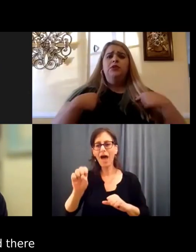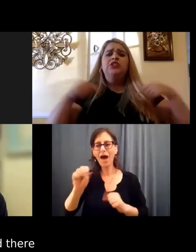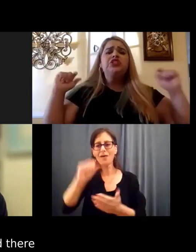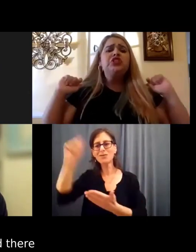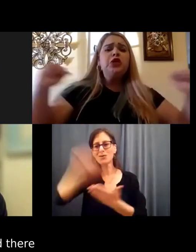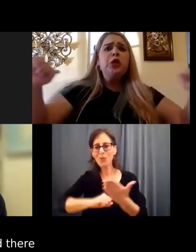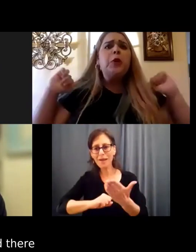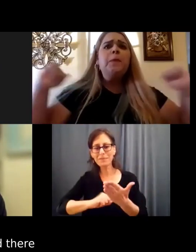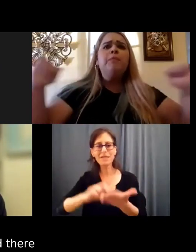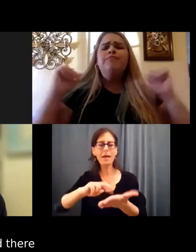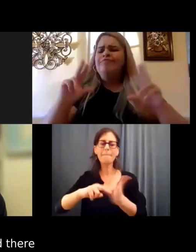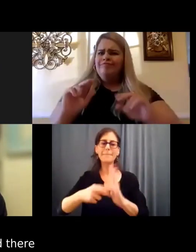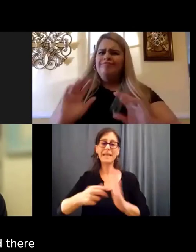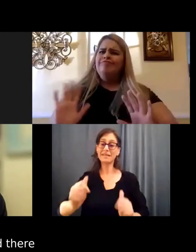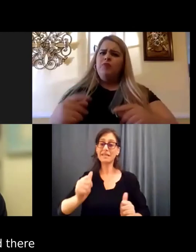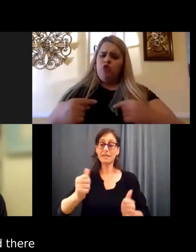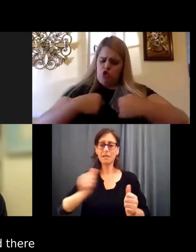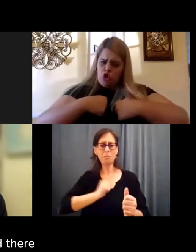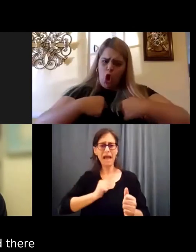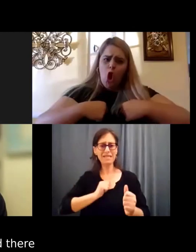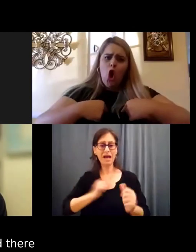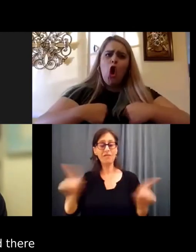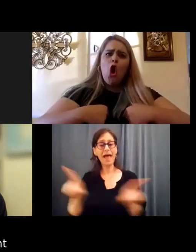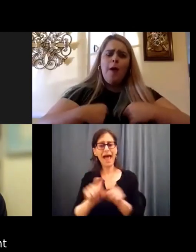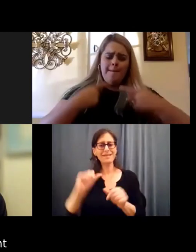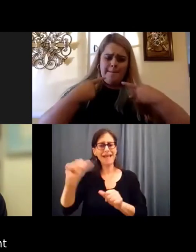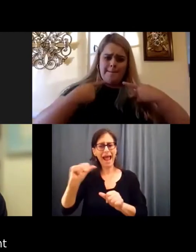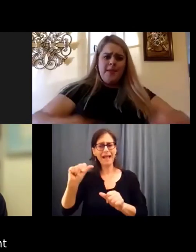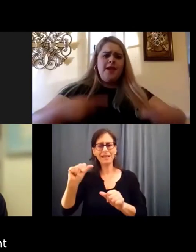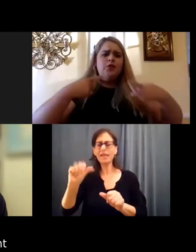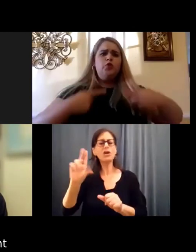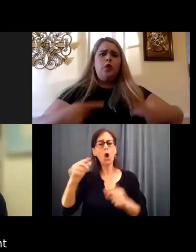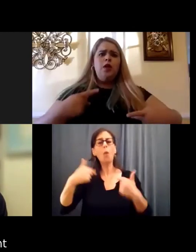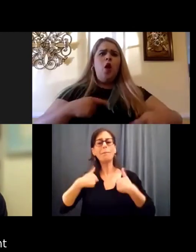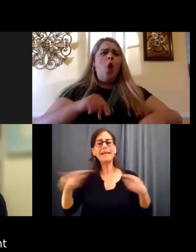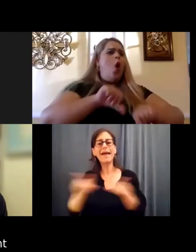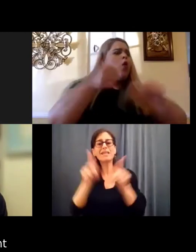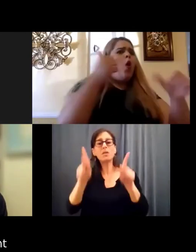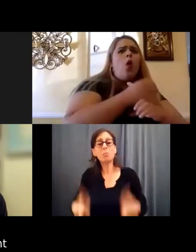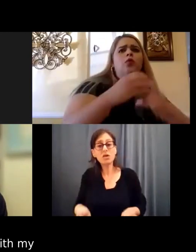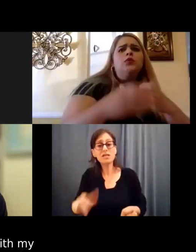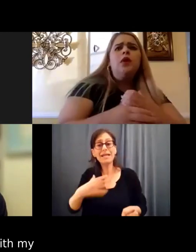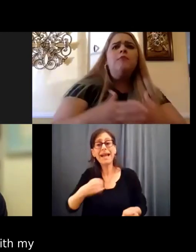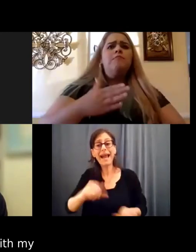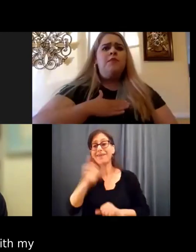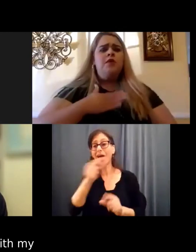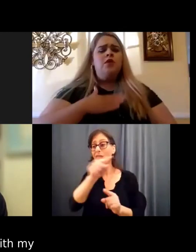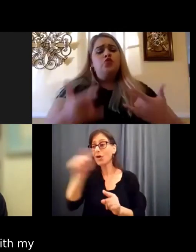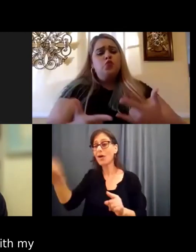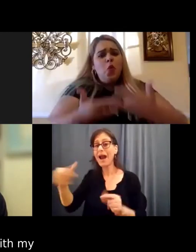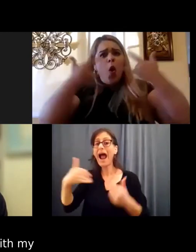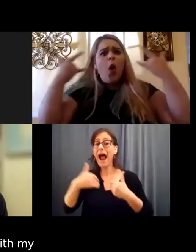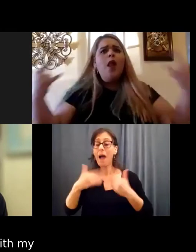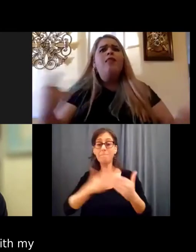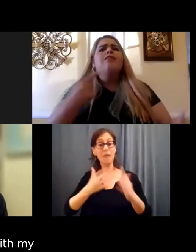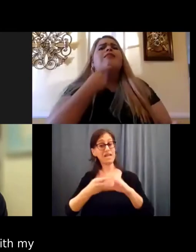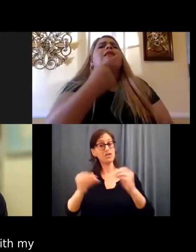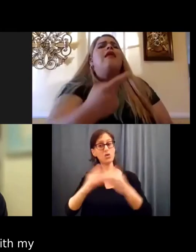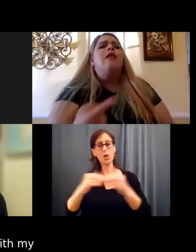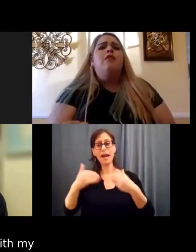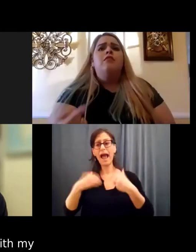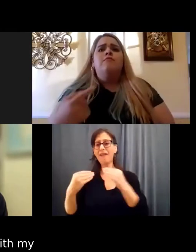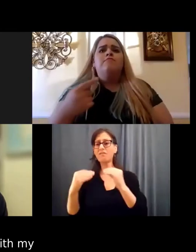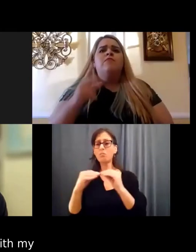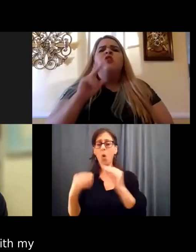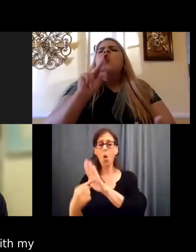me as a person and there are other things going on. And my story might have a lot to tell you that don't have to do with my, my